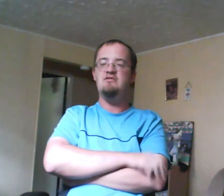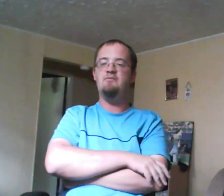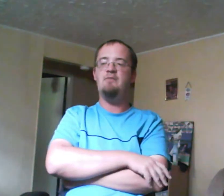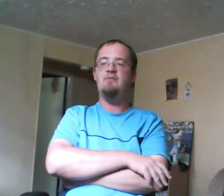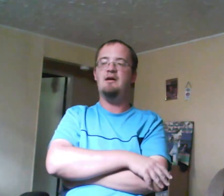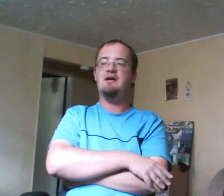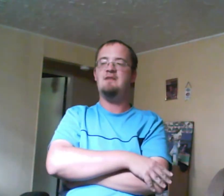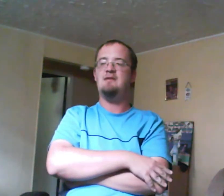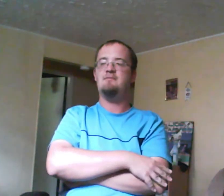ball hockey thing.